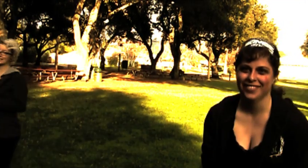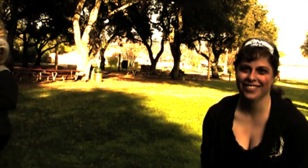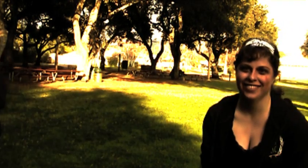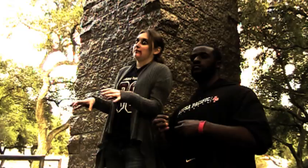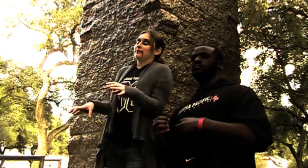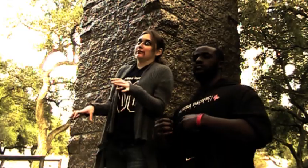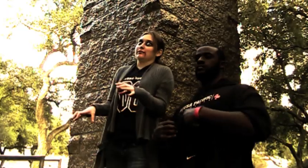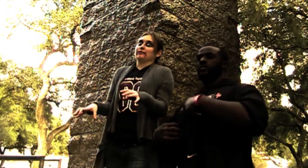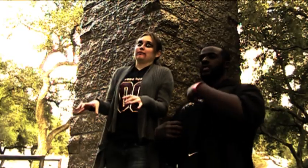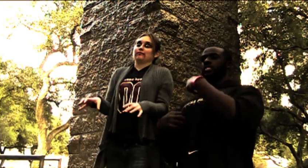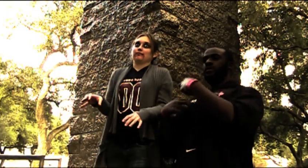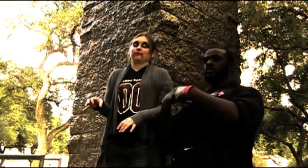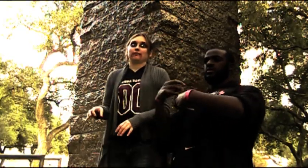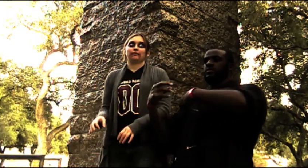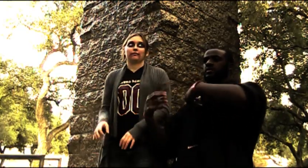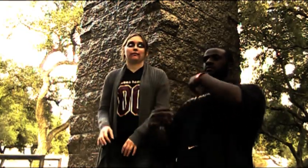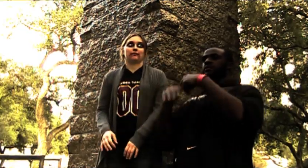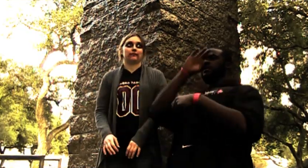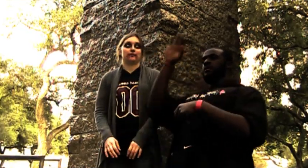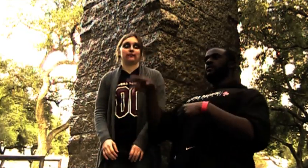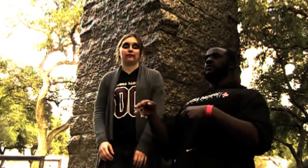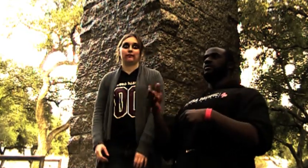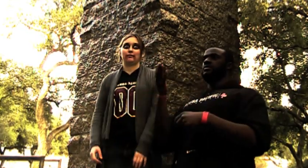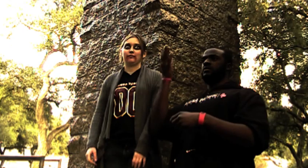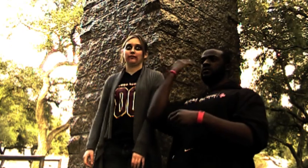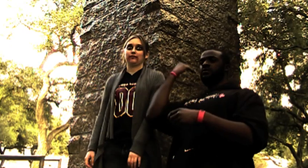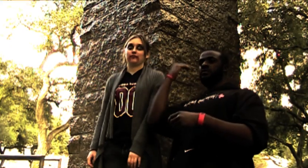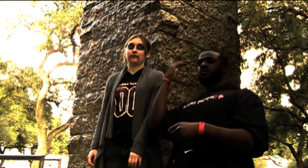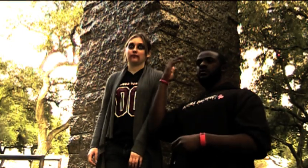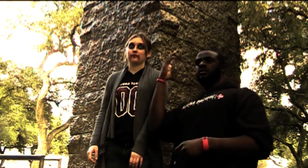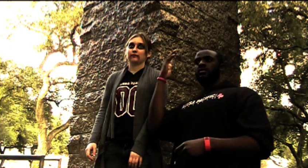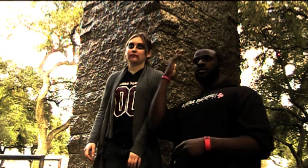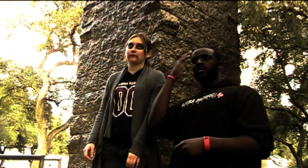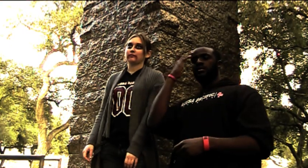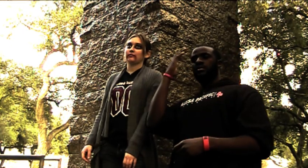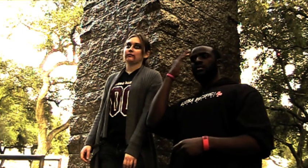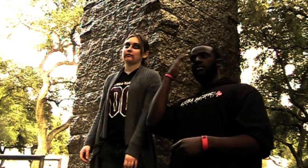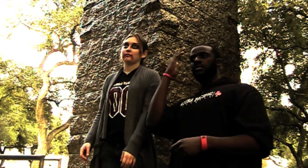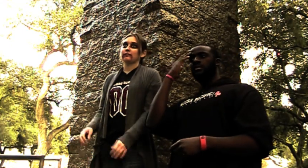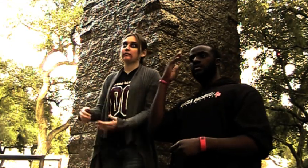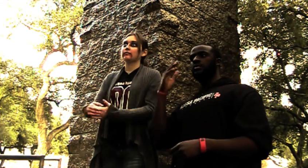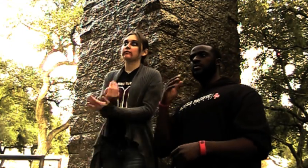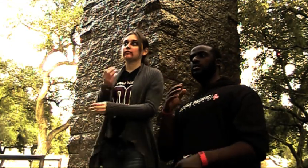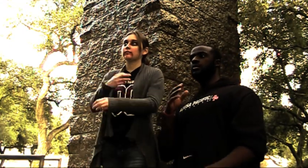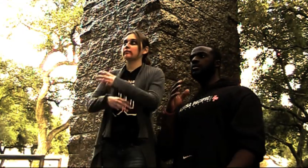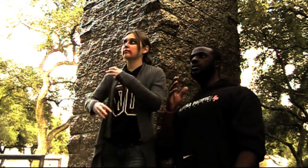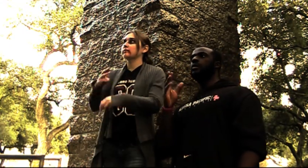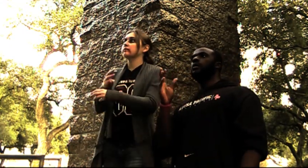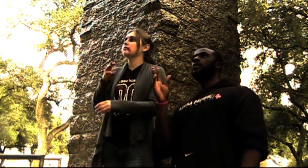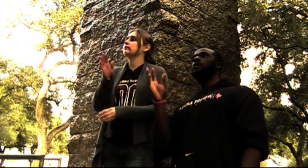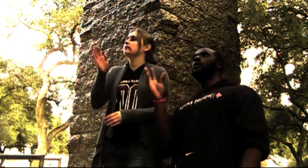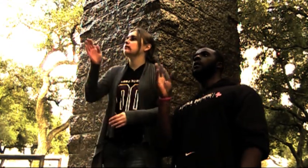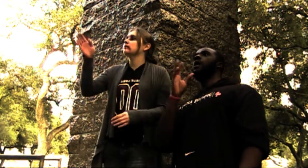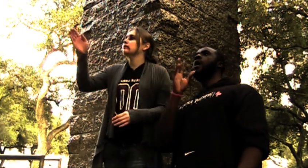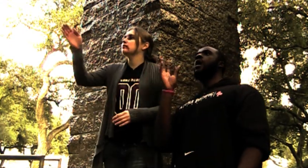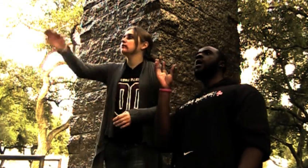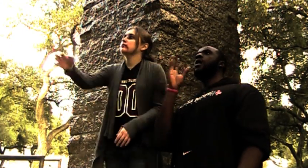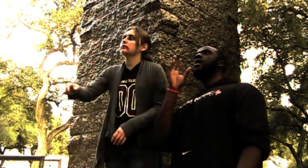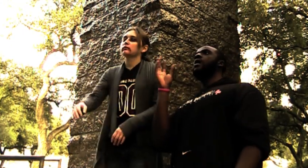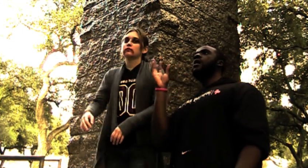These emotions I never knew Of some other world far beyond this bliss